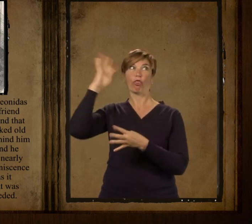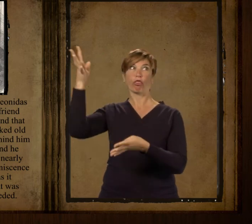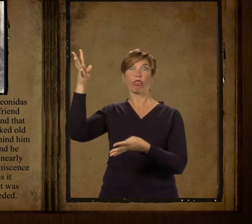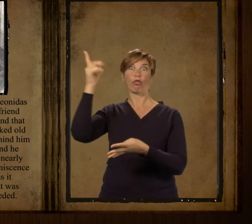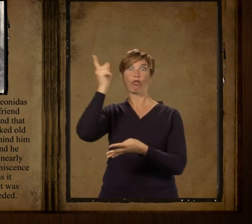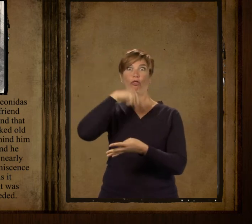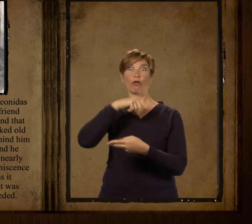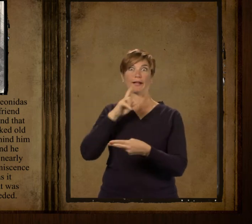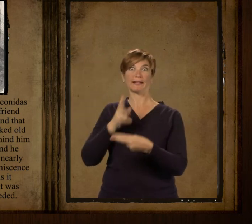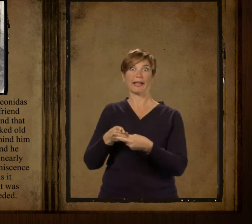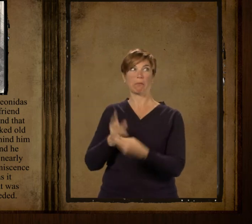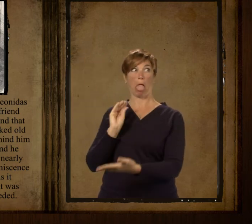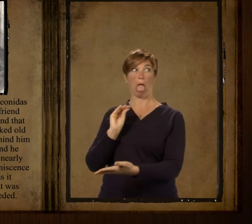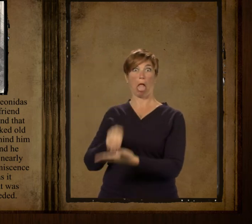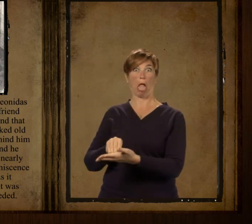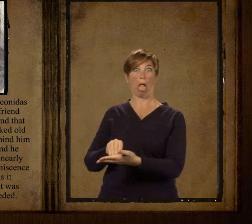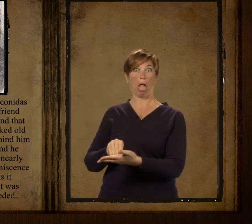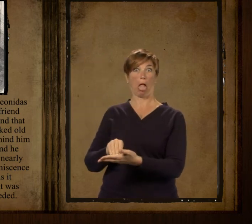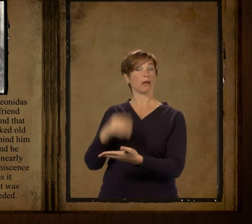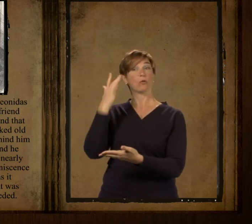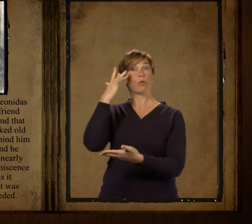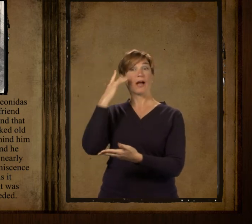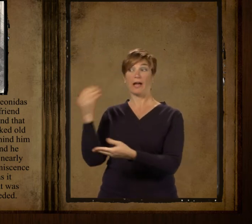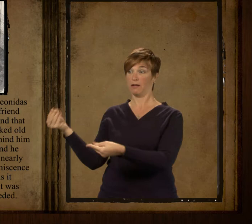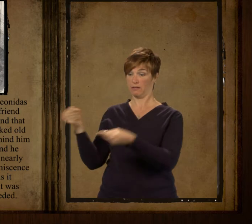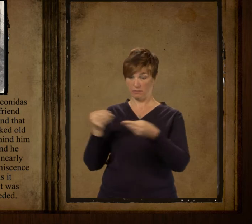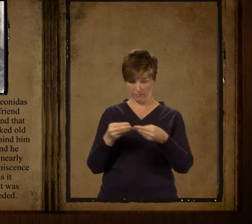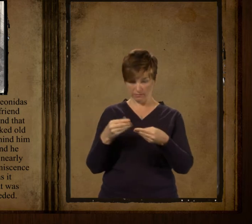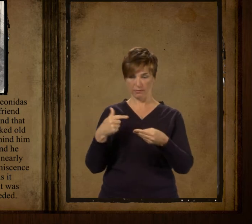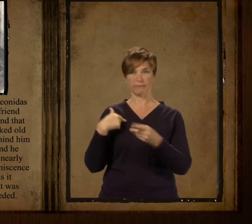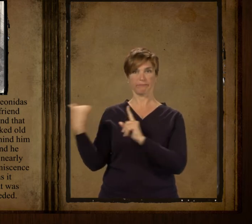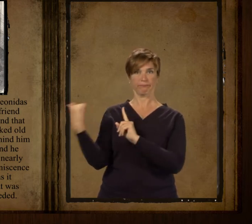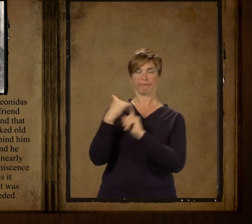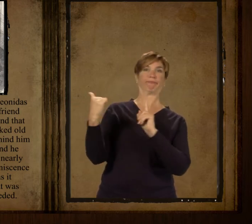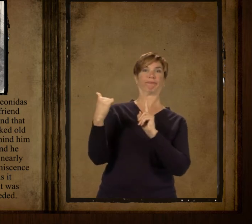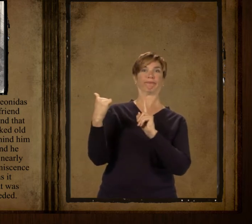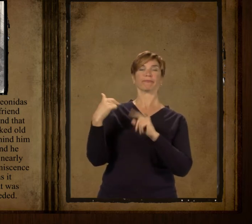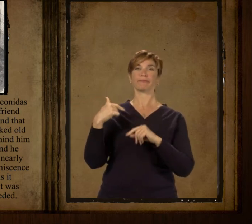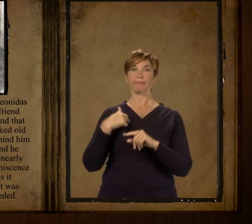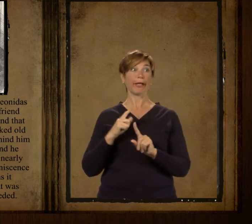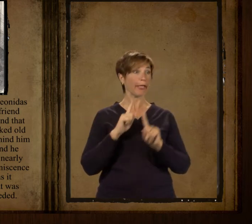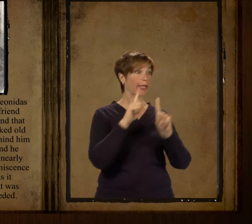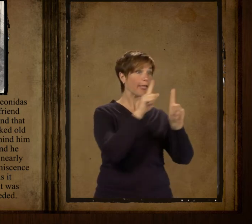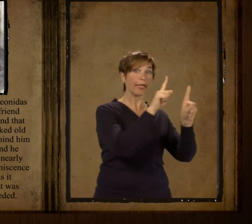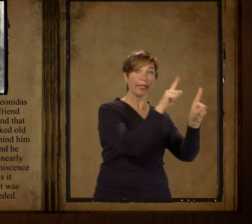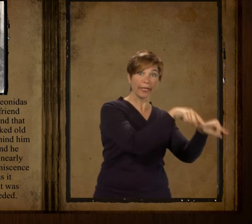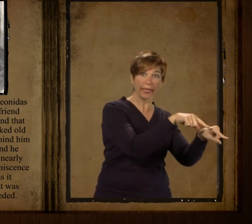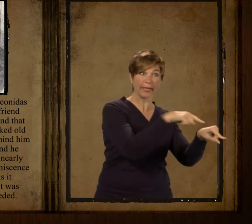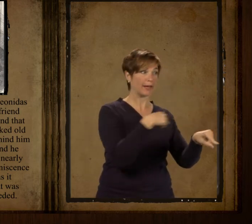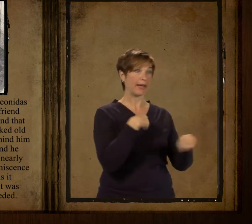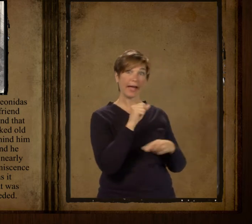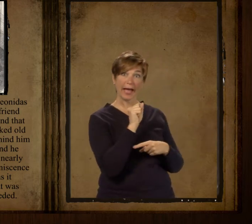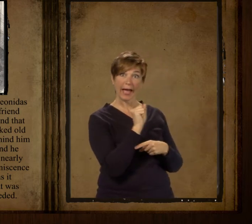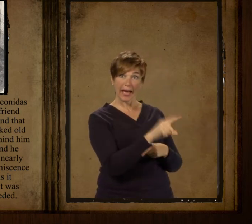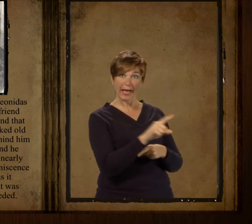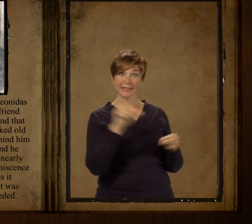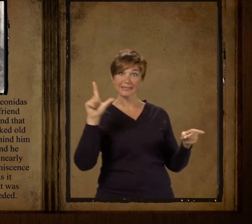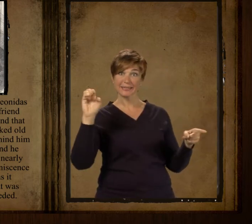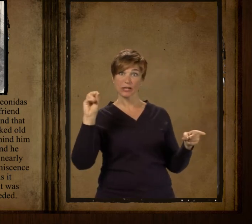I have a lurking suspicion that Leonidas W. Smiley is a myth, that my friend never knew